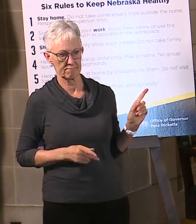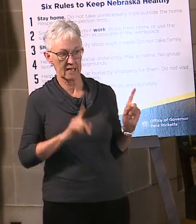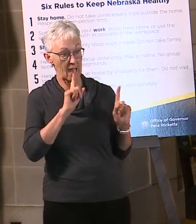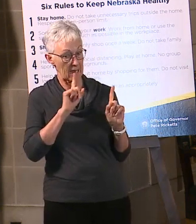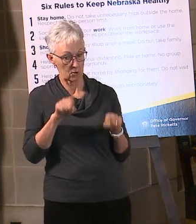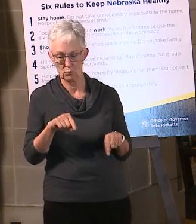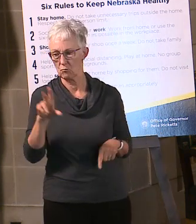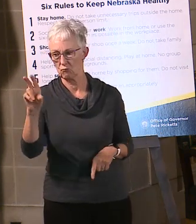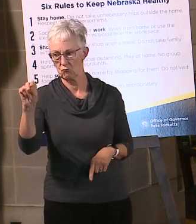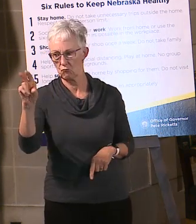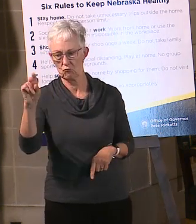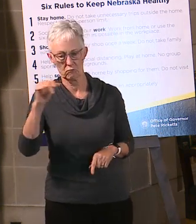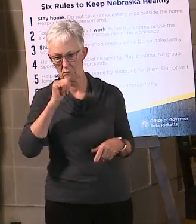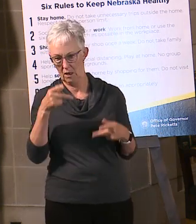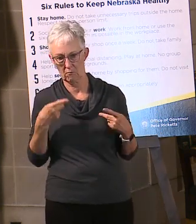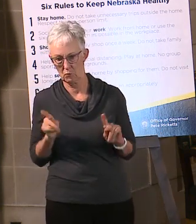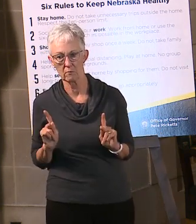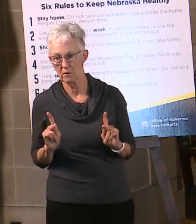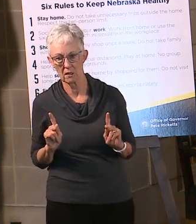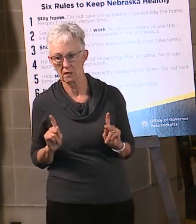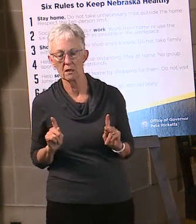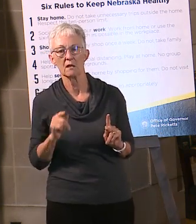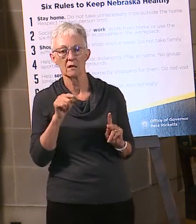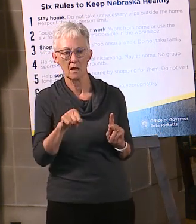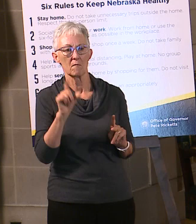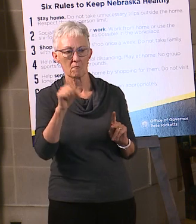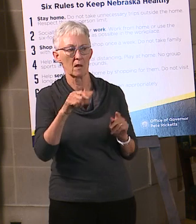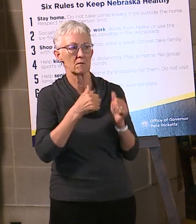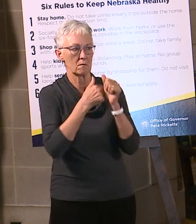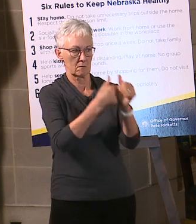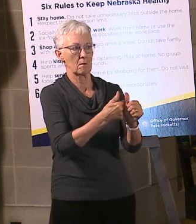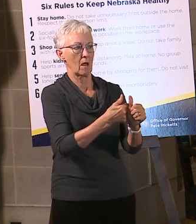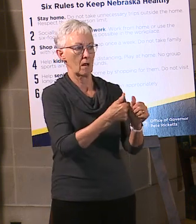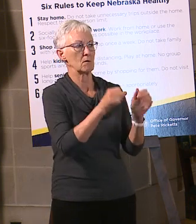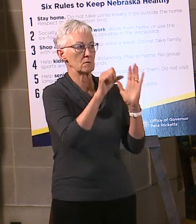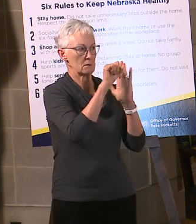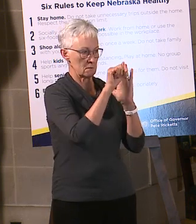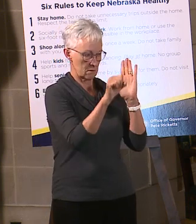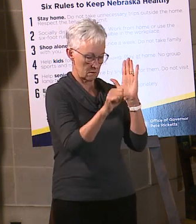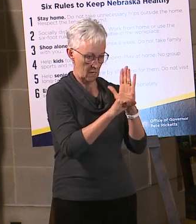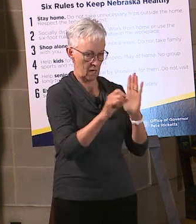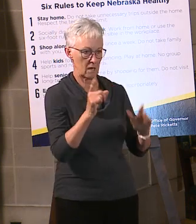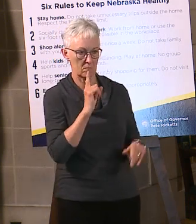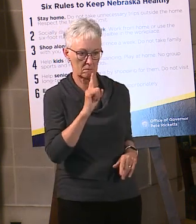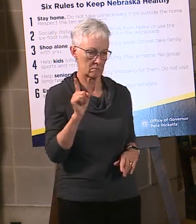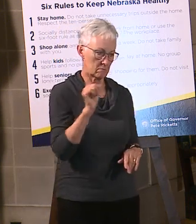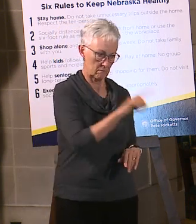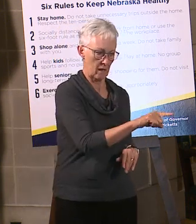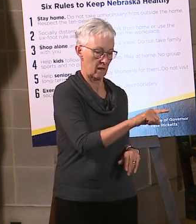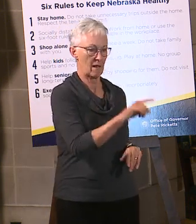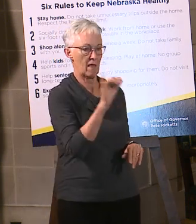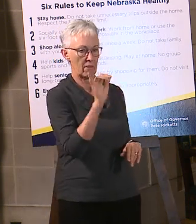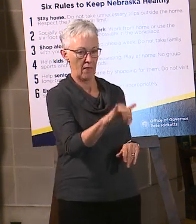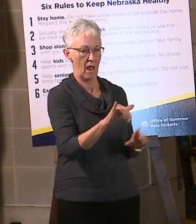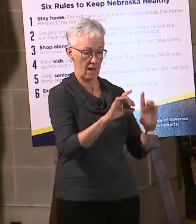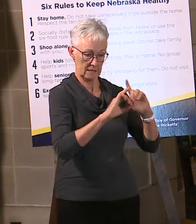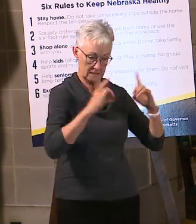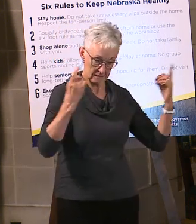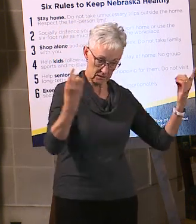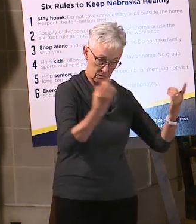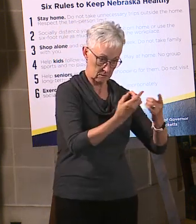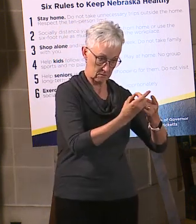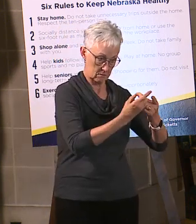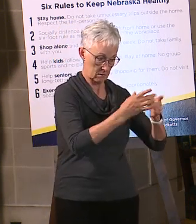health district. So, and again, part of that is those communities are close to Grand Island. We're managing this as a public health district to be able to